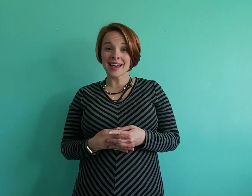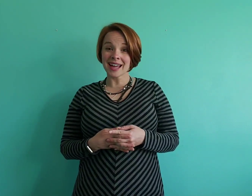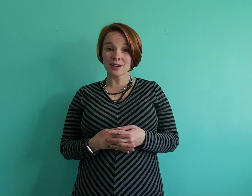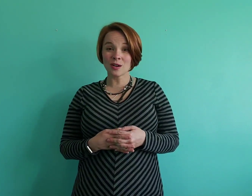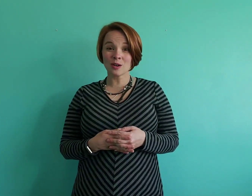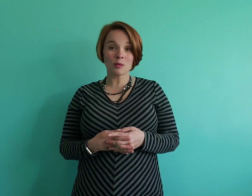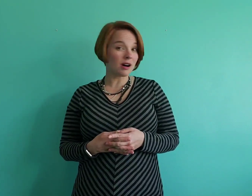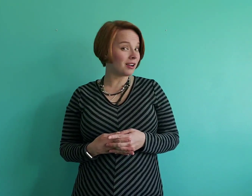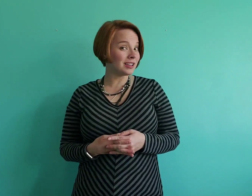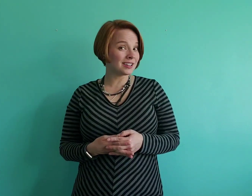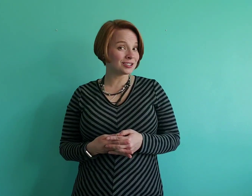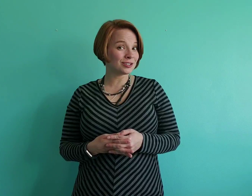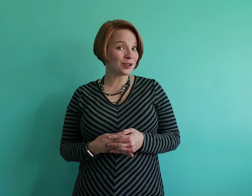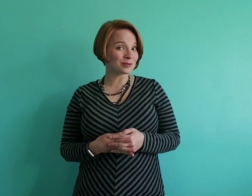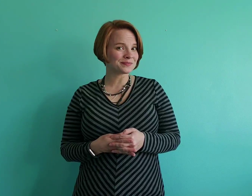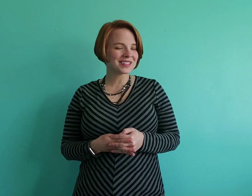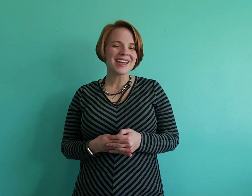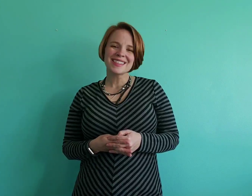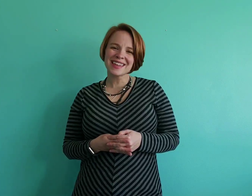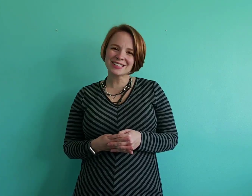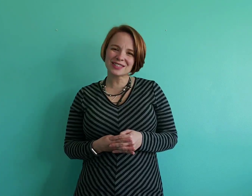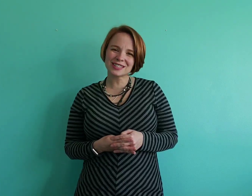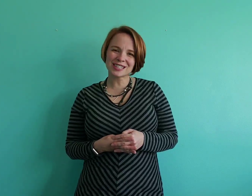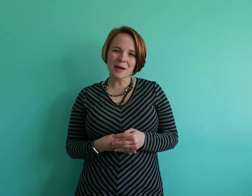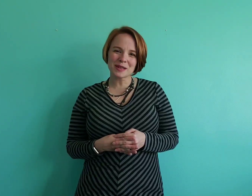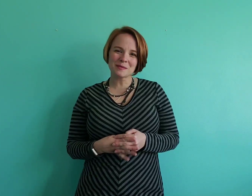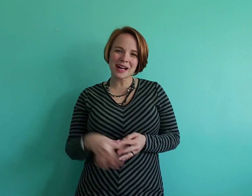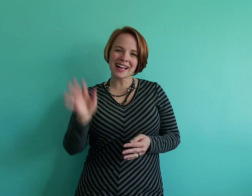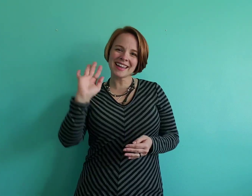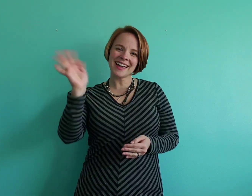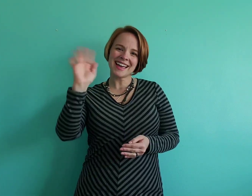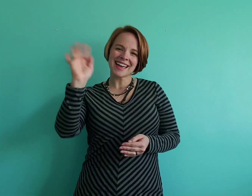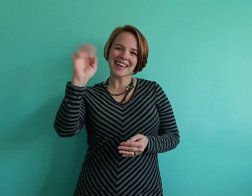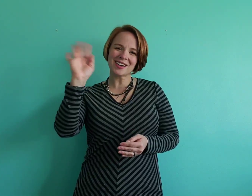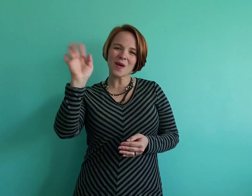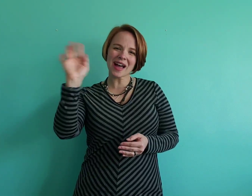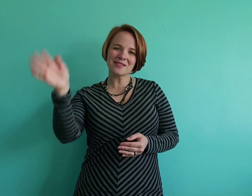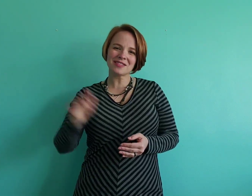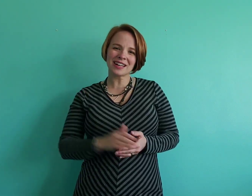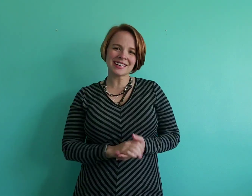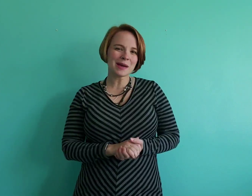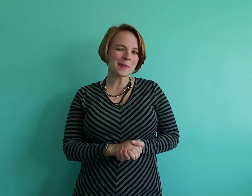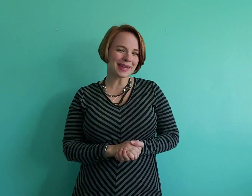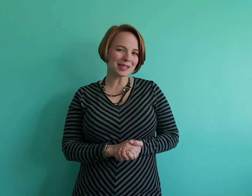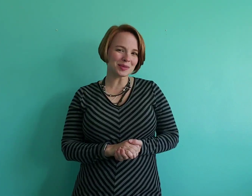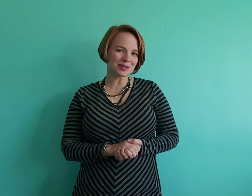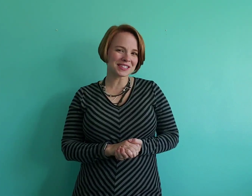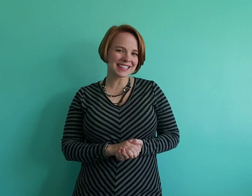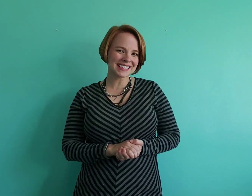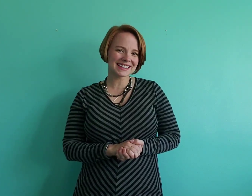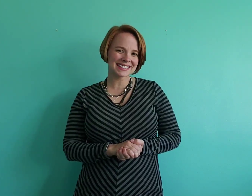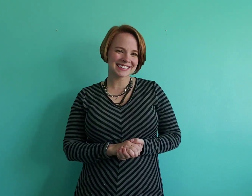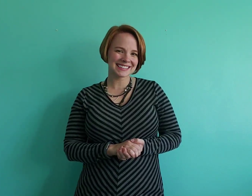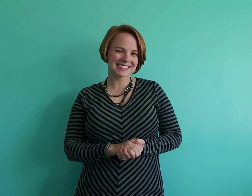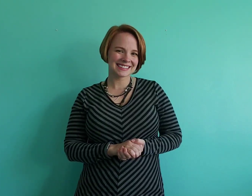at home all on your own. Thanks for stopping by, and go have fun making music. you fun. There